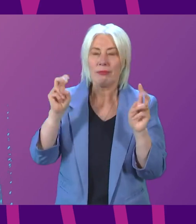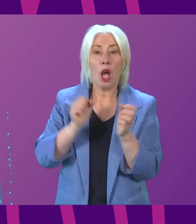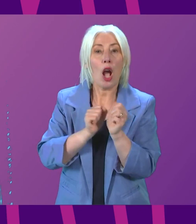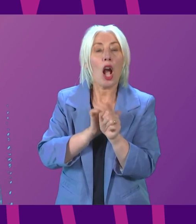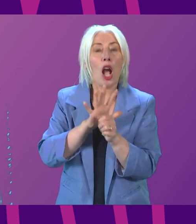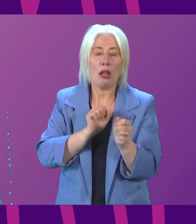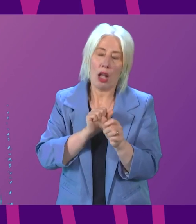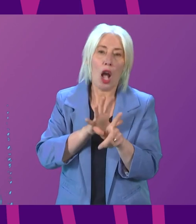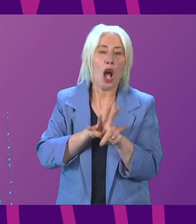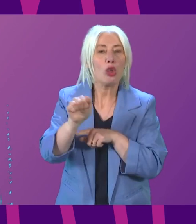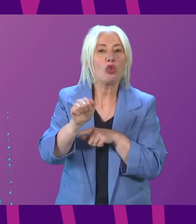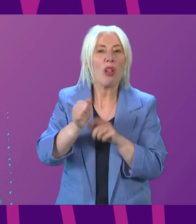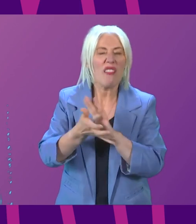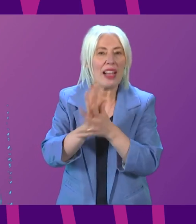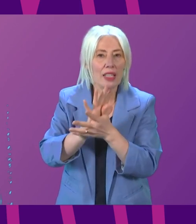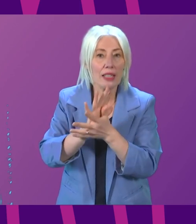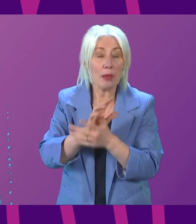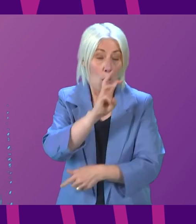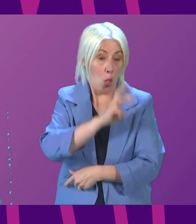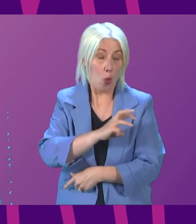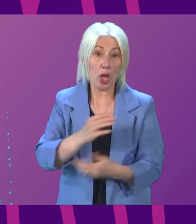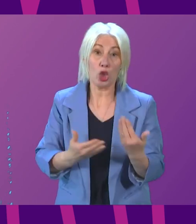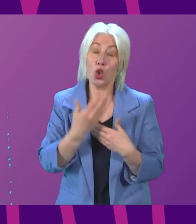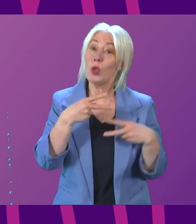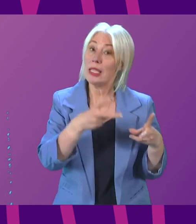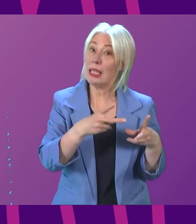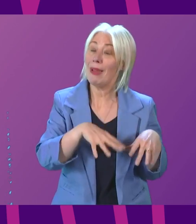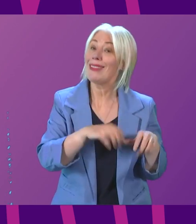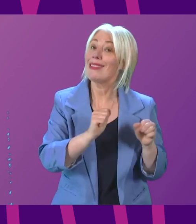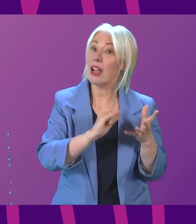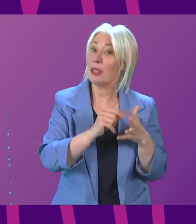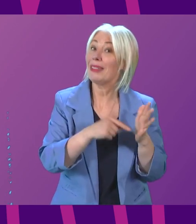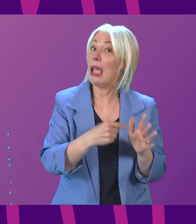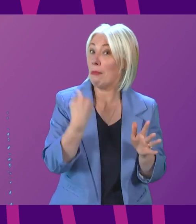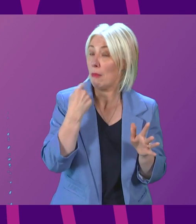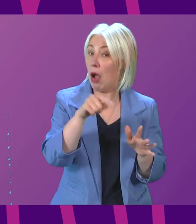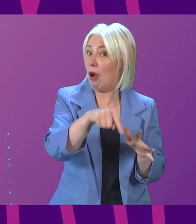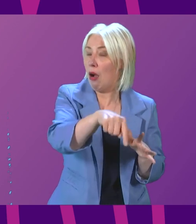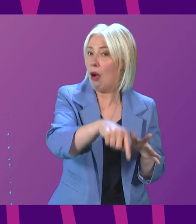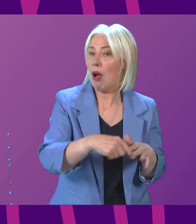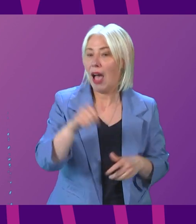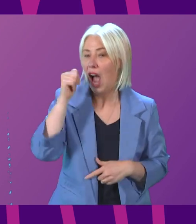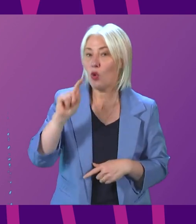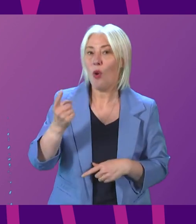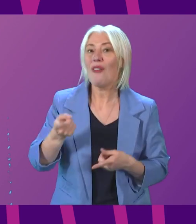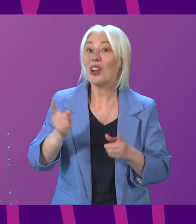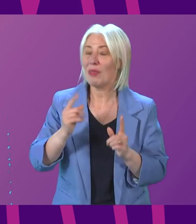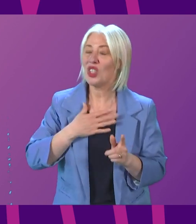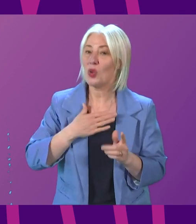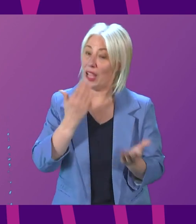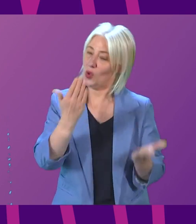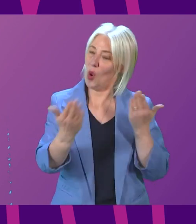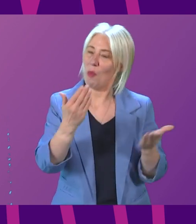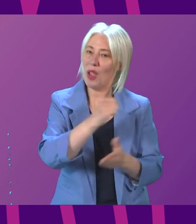The Welsh Labour replacement scheme starts this September. I know she's, I know, and I know the First Minister is very keen on the comparison.